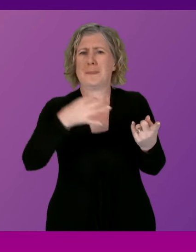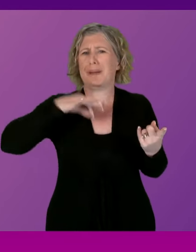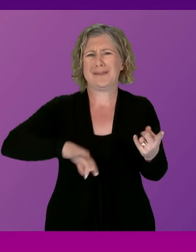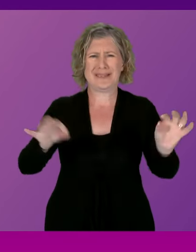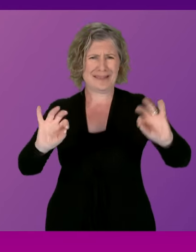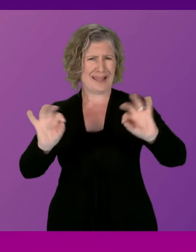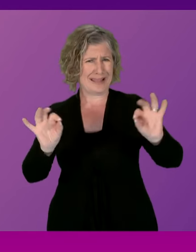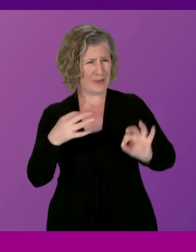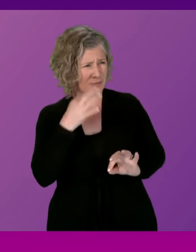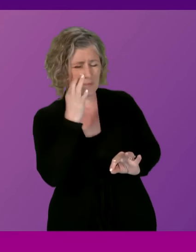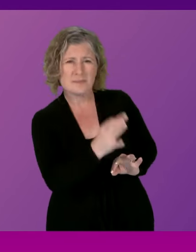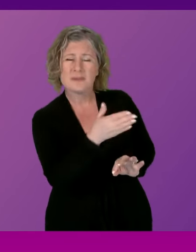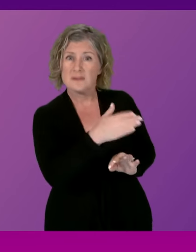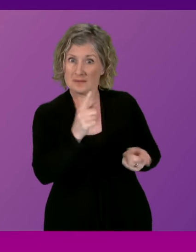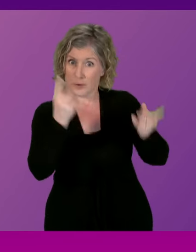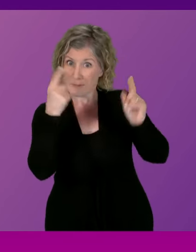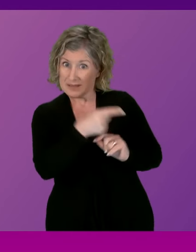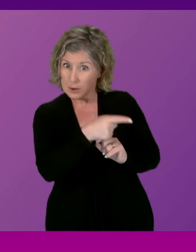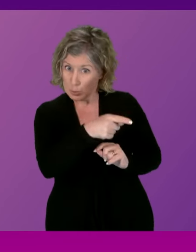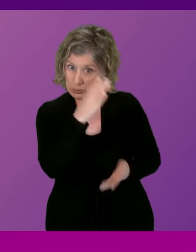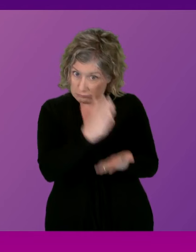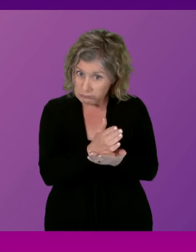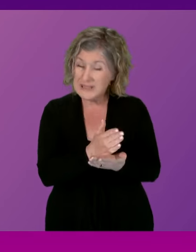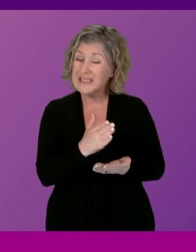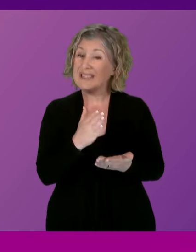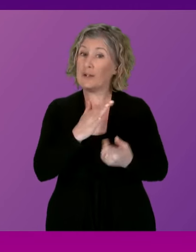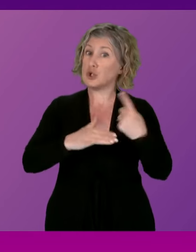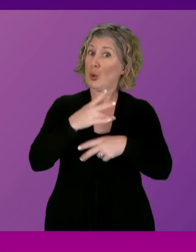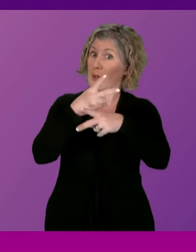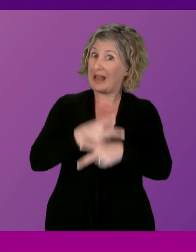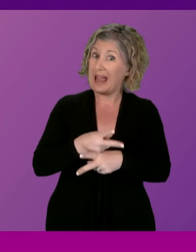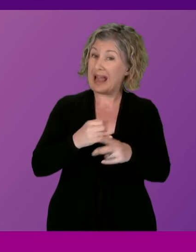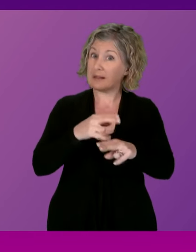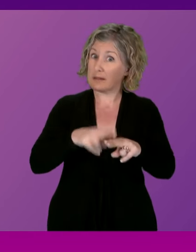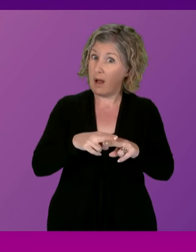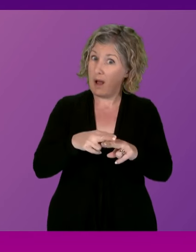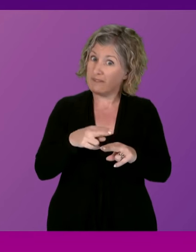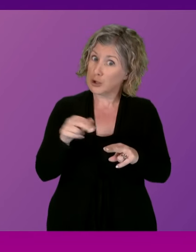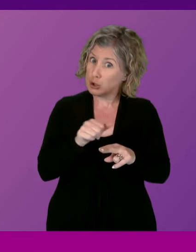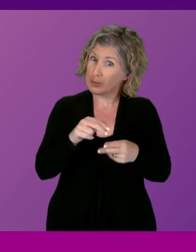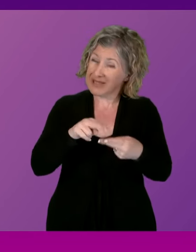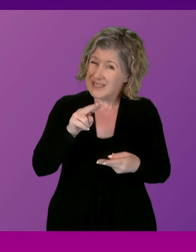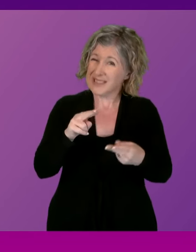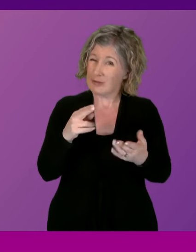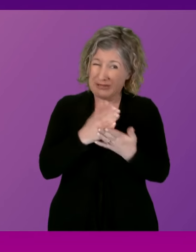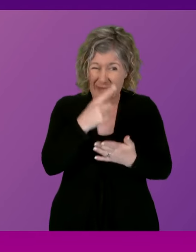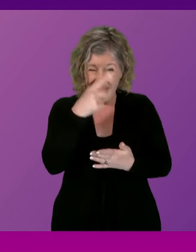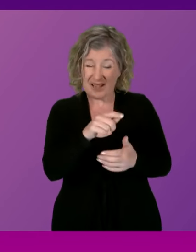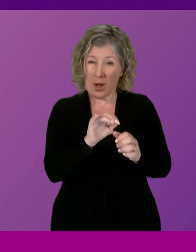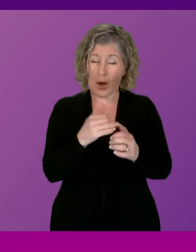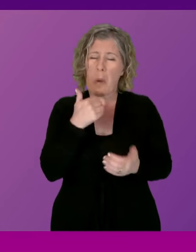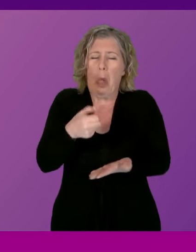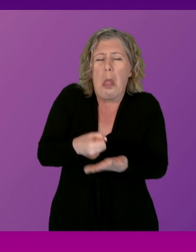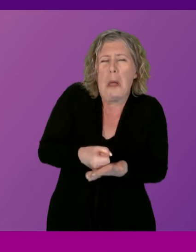Minister believe that social care staff deserve the bare minimum in pay and if not will he bring forward revised